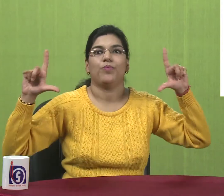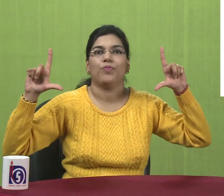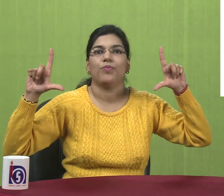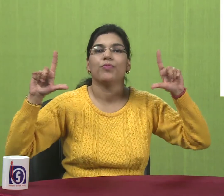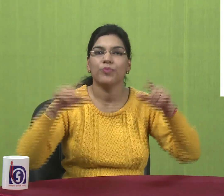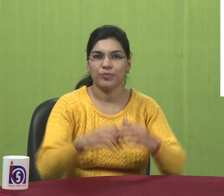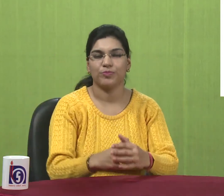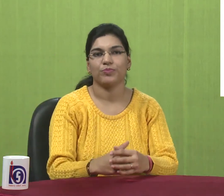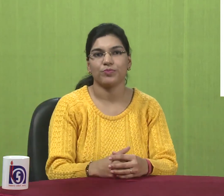And there. You find. Explorer.